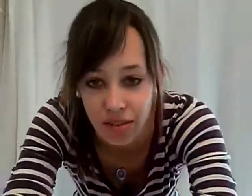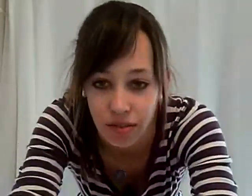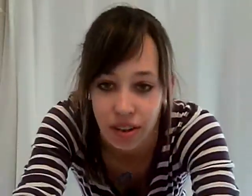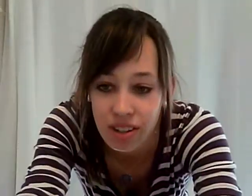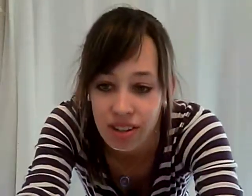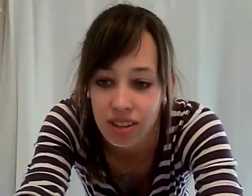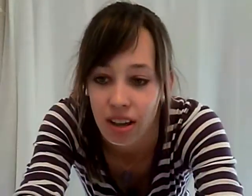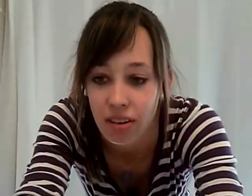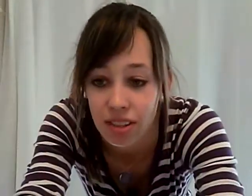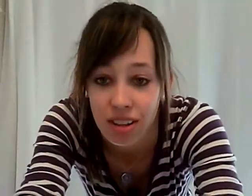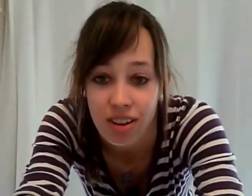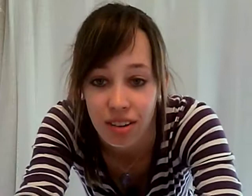verse of the song.